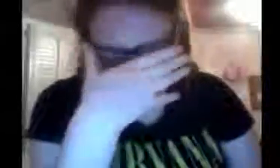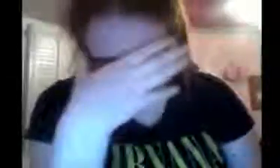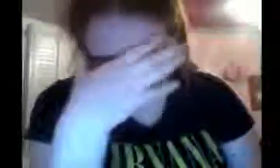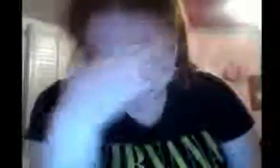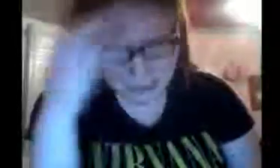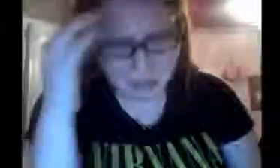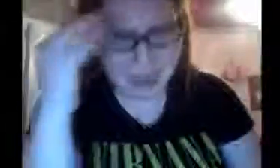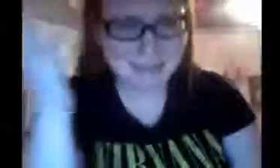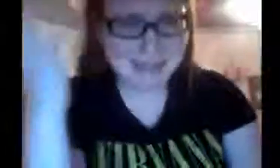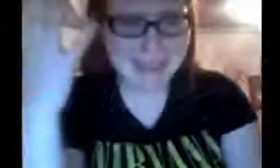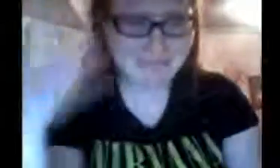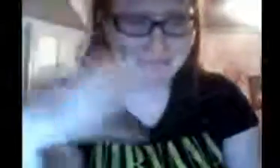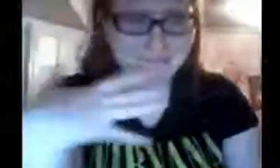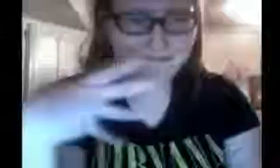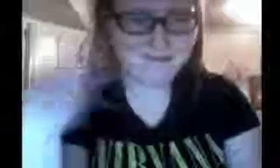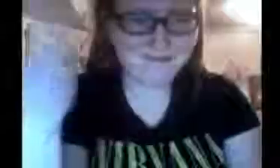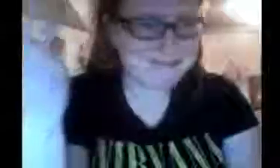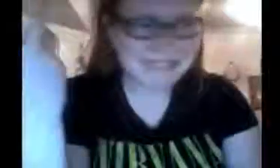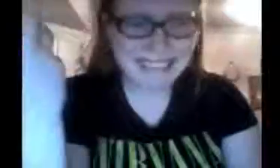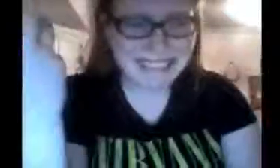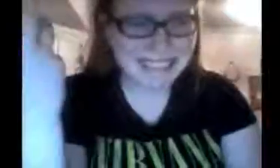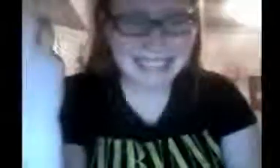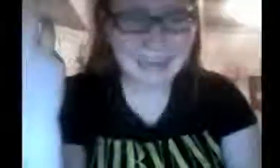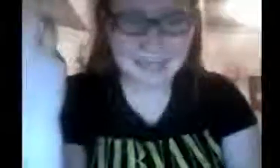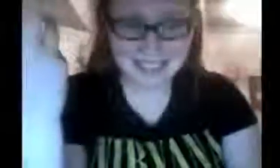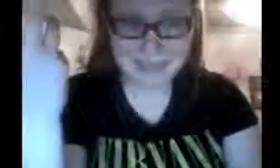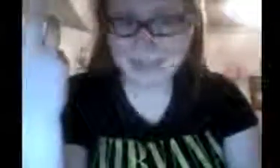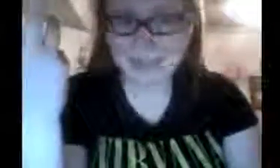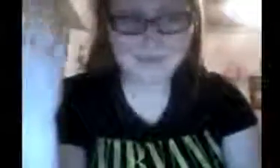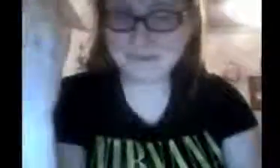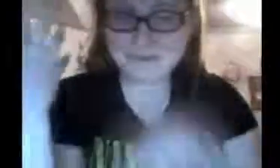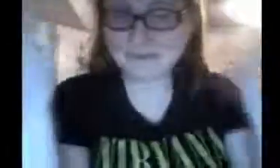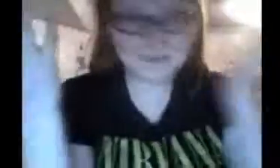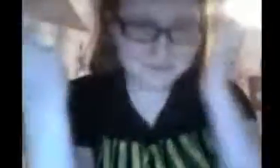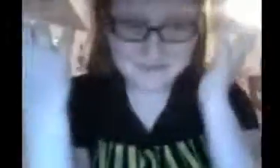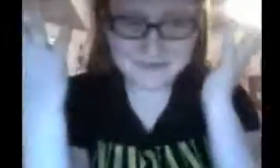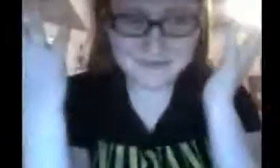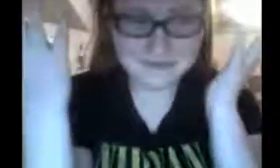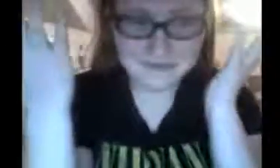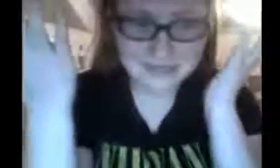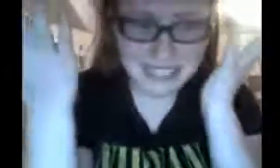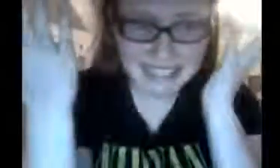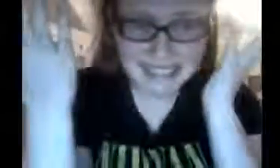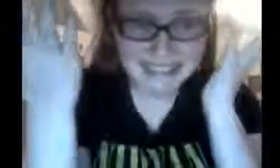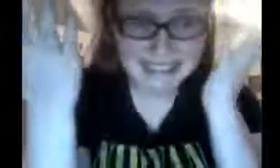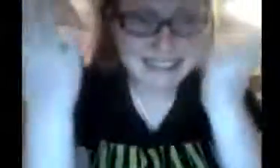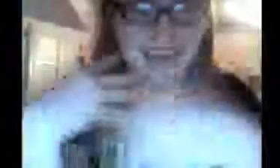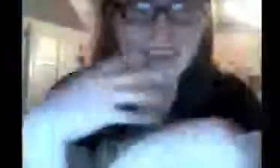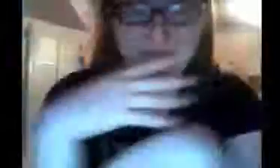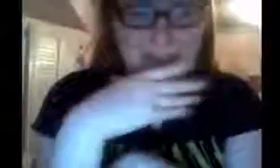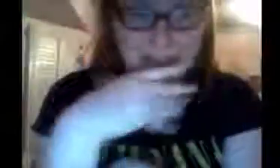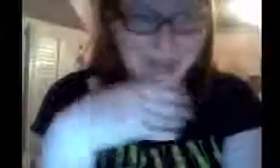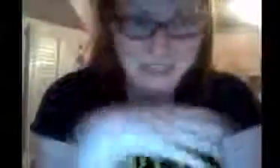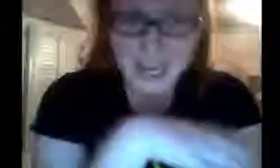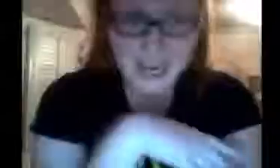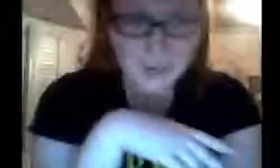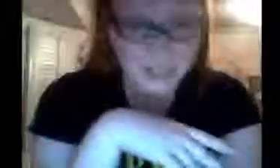So happy that this happened. I mean, I never thought it would,